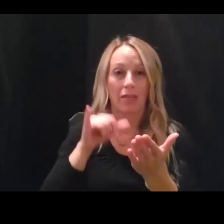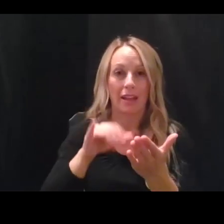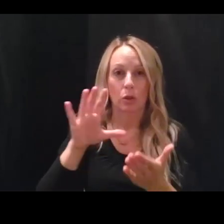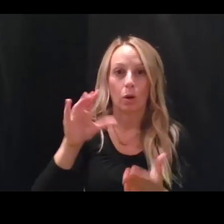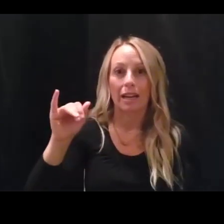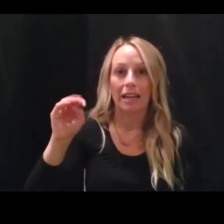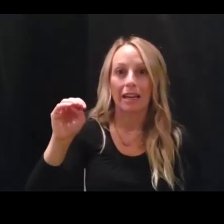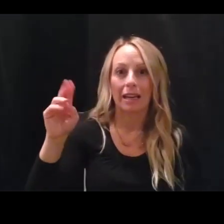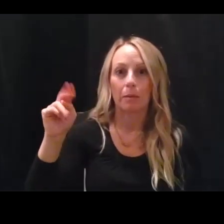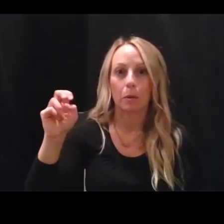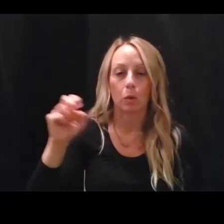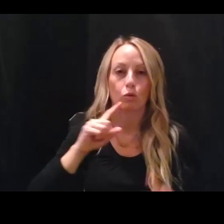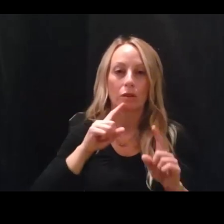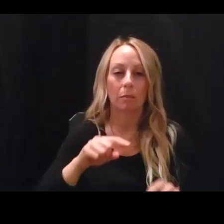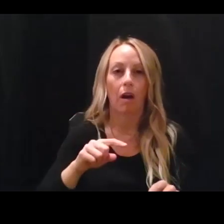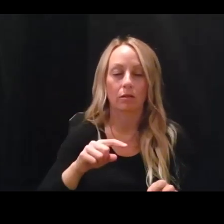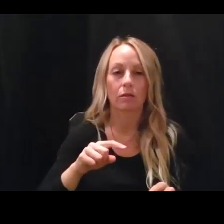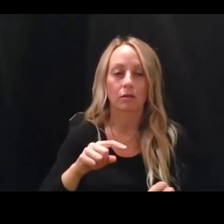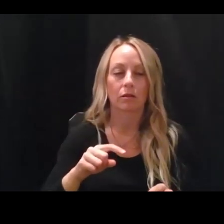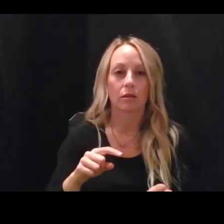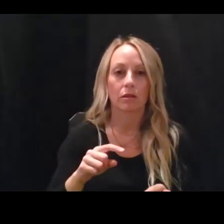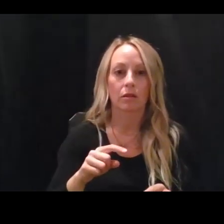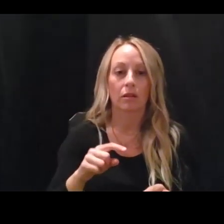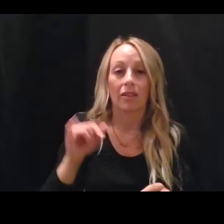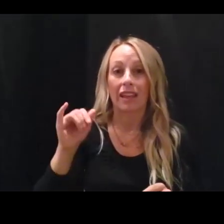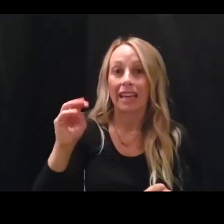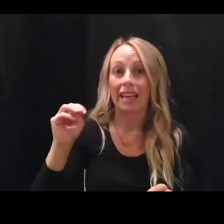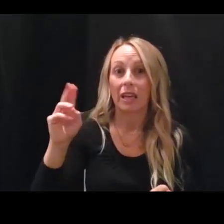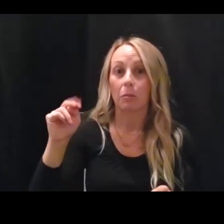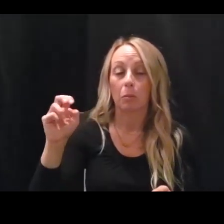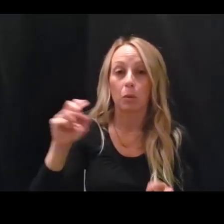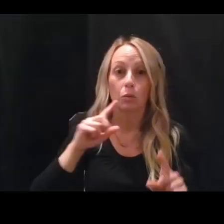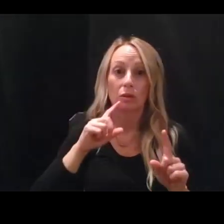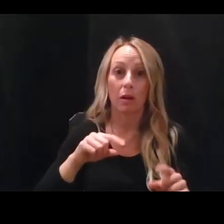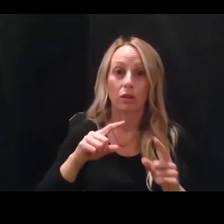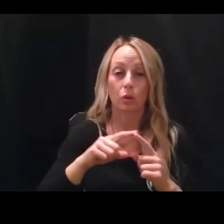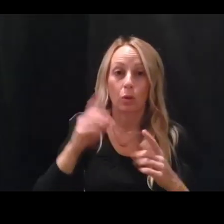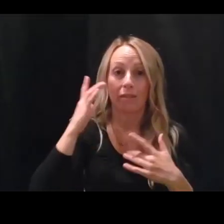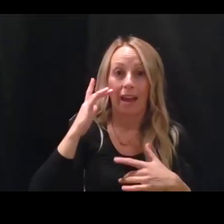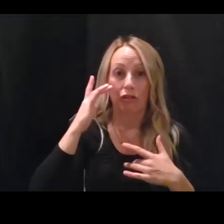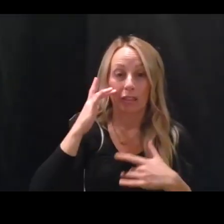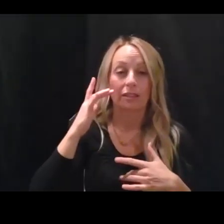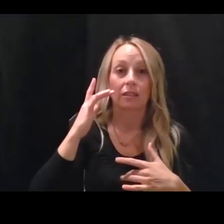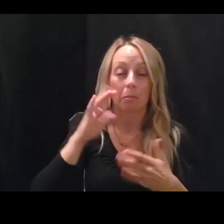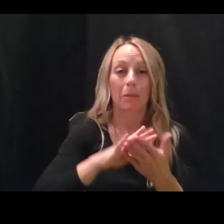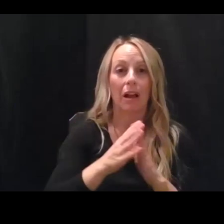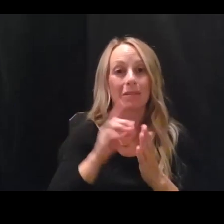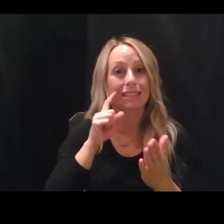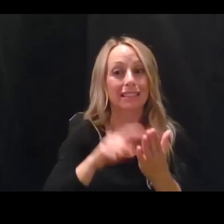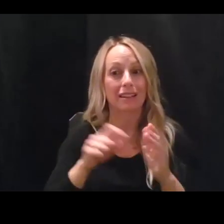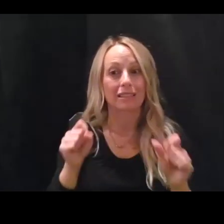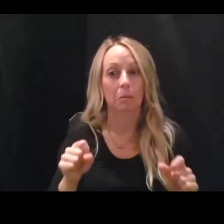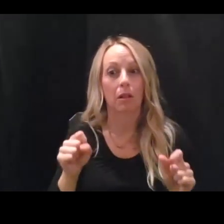virus, as opposed to the virus. The immune response to the virus becomes detectable generally